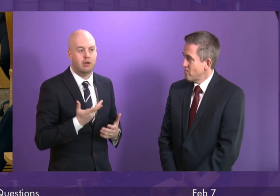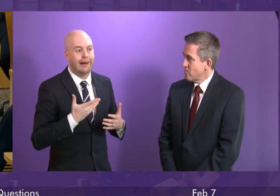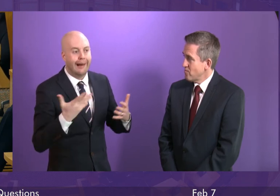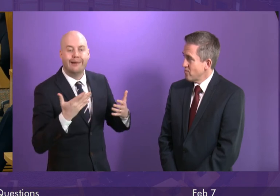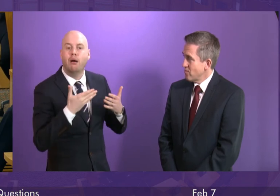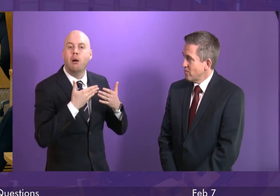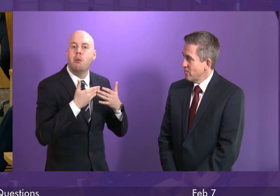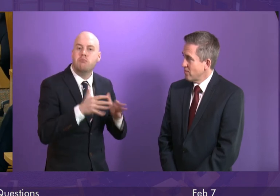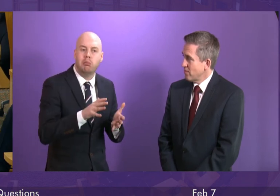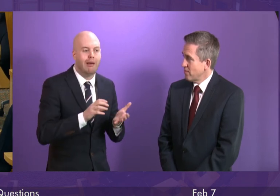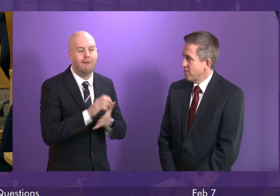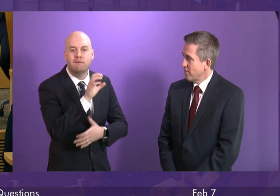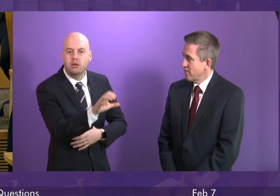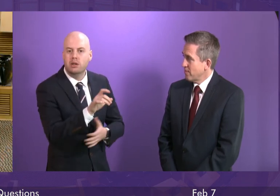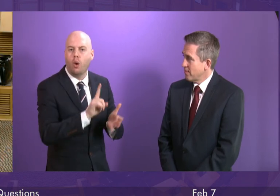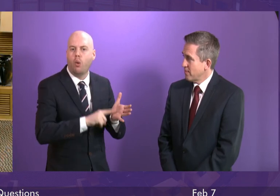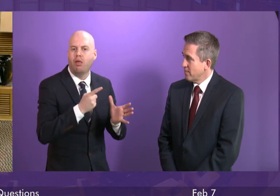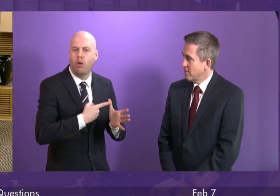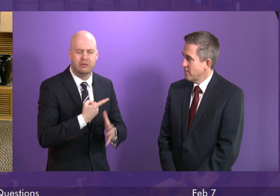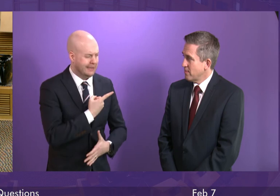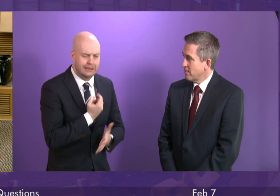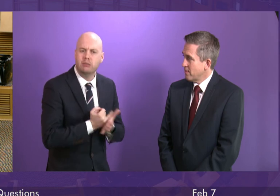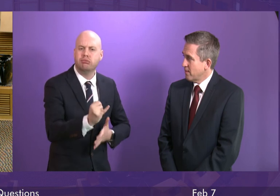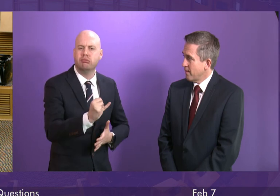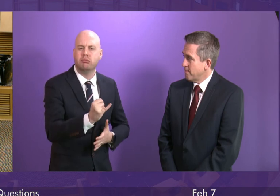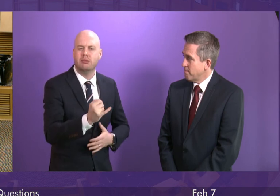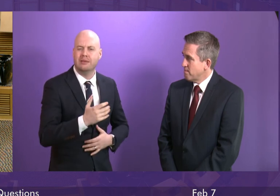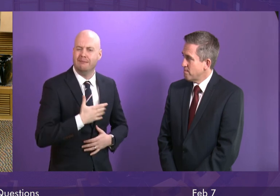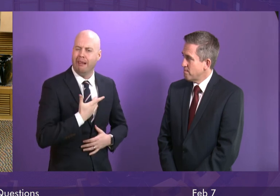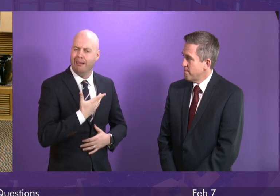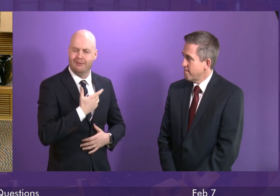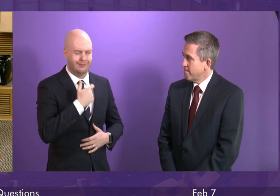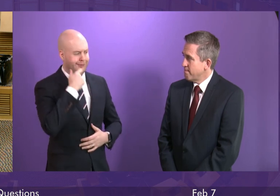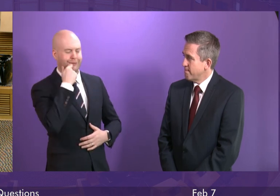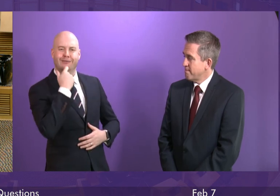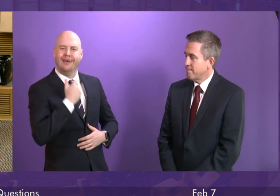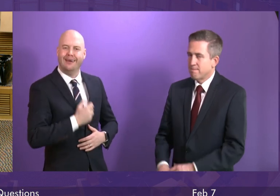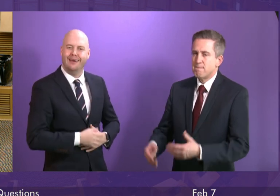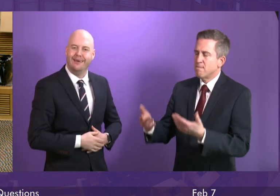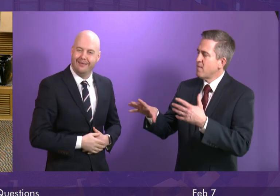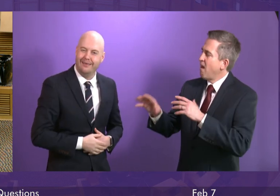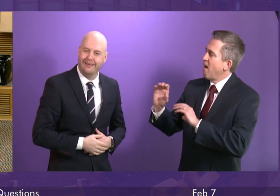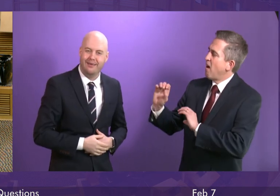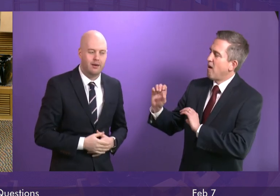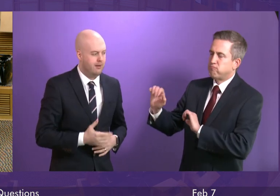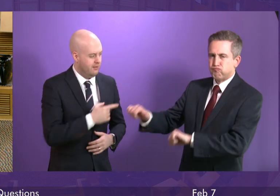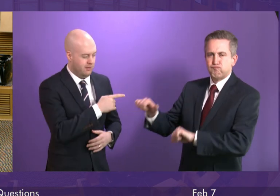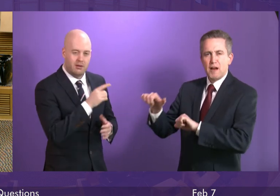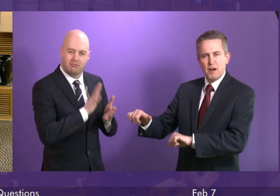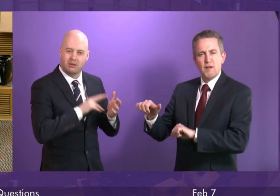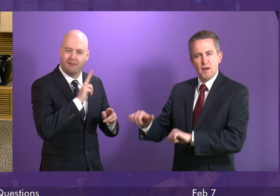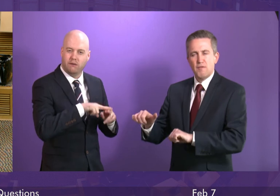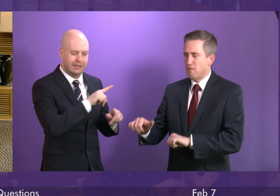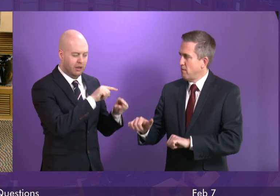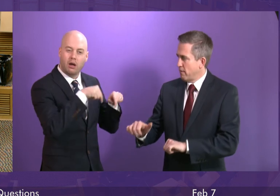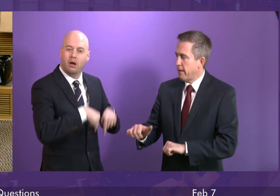to local authorities whatsoever it is a bit rich, a bit rich for Murda Fraser to come here and make a